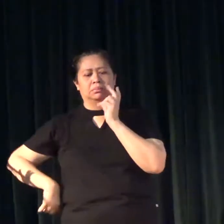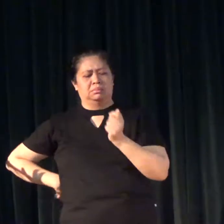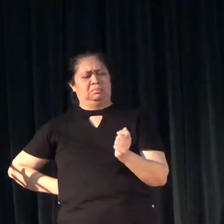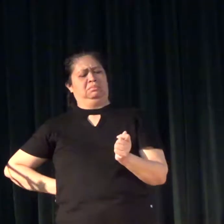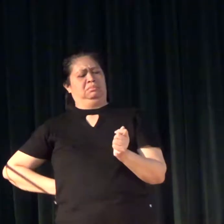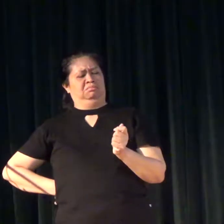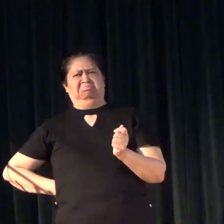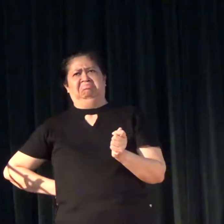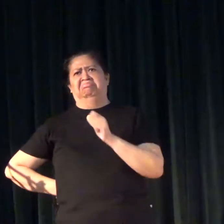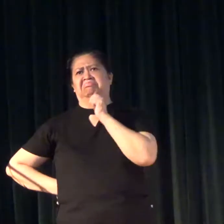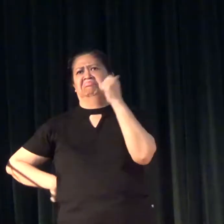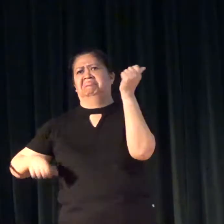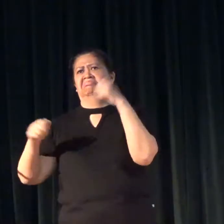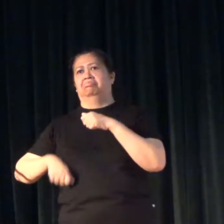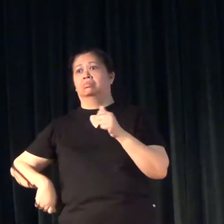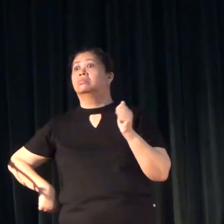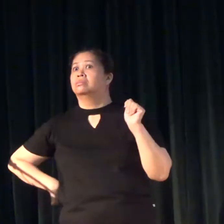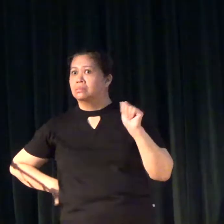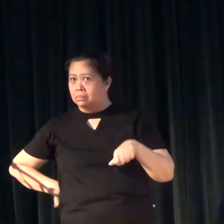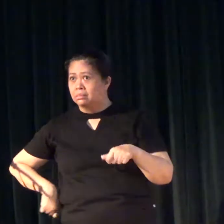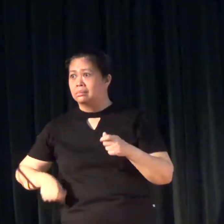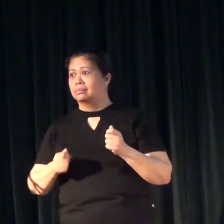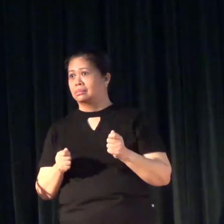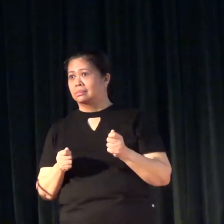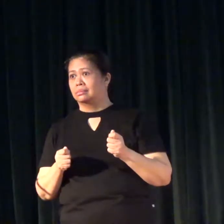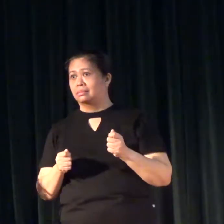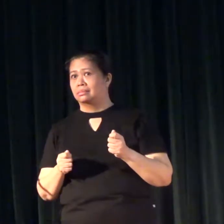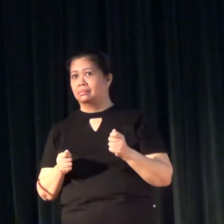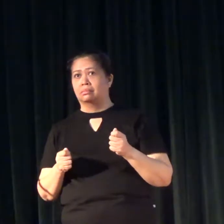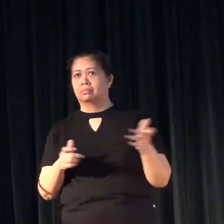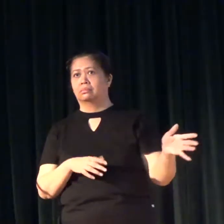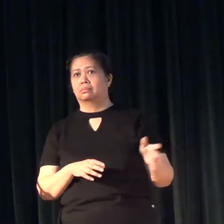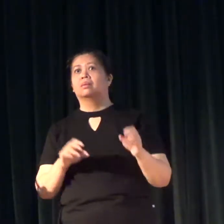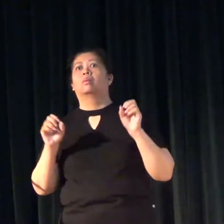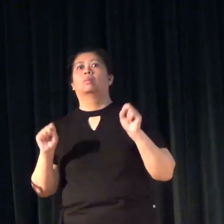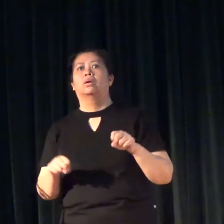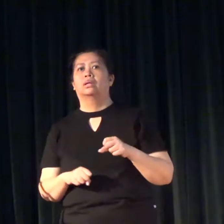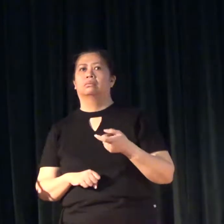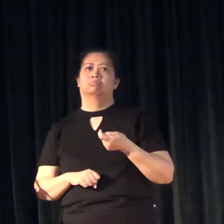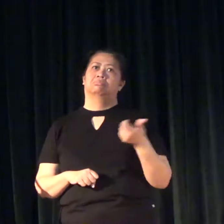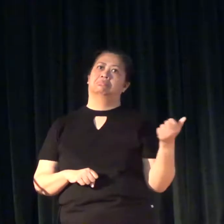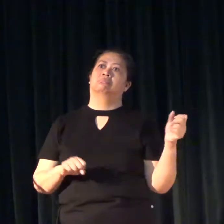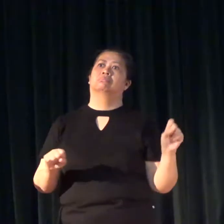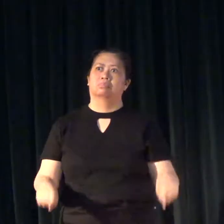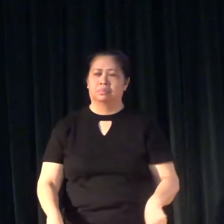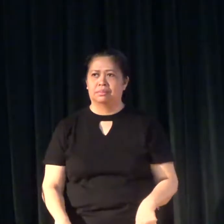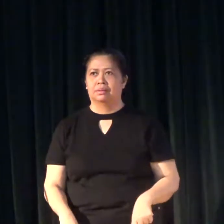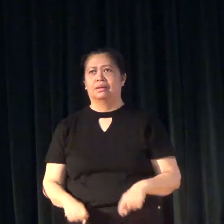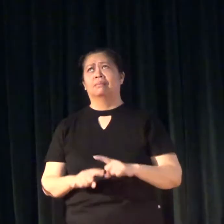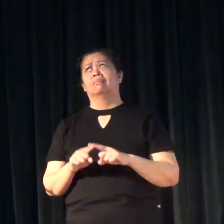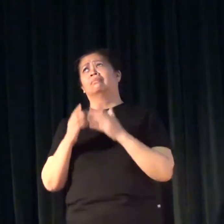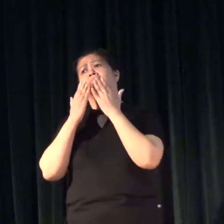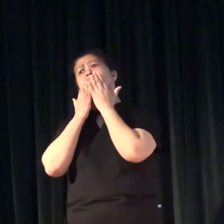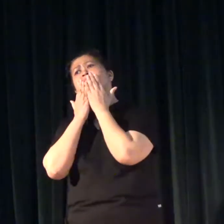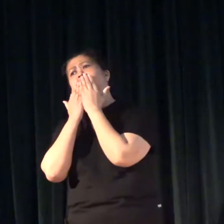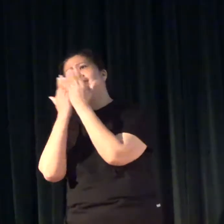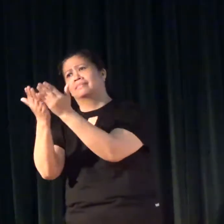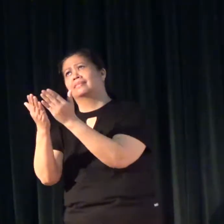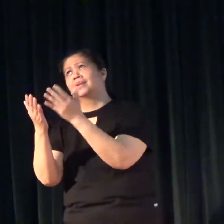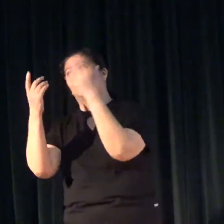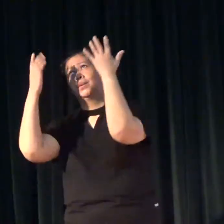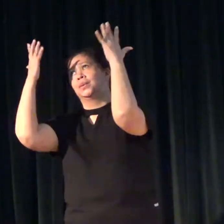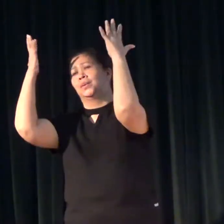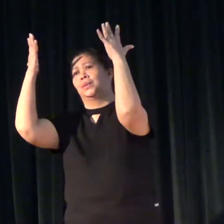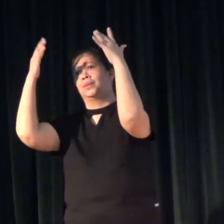he wasn't in favor of that, we wouldn't have the EFSA Act. But I'm very thankful that he